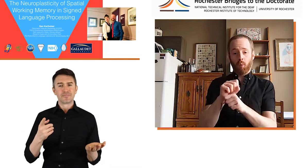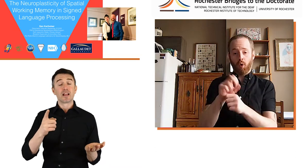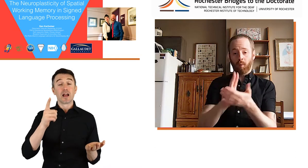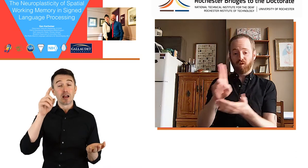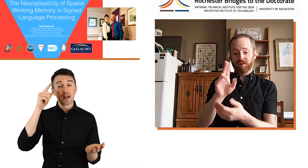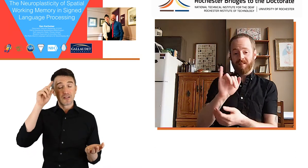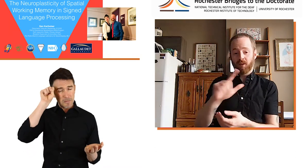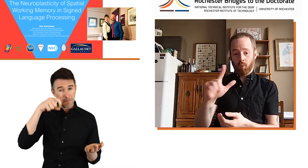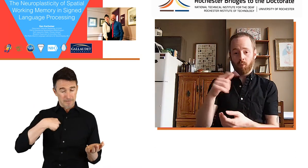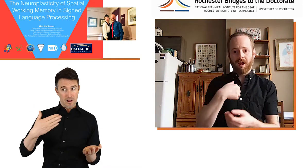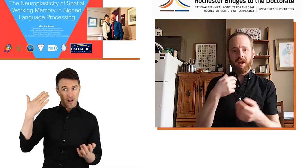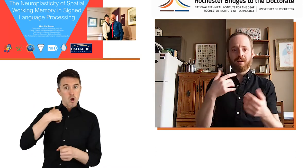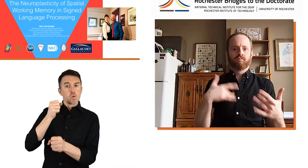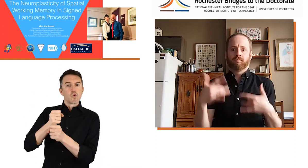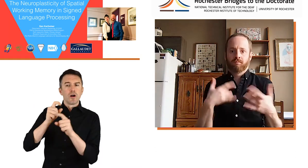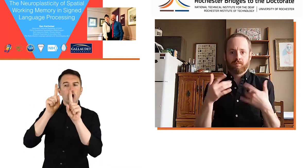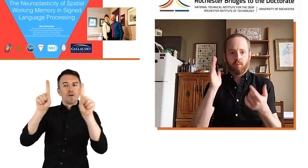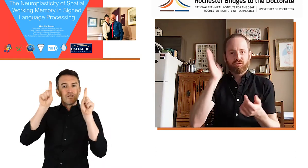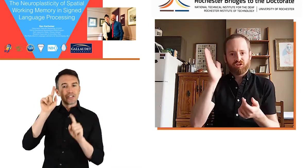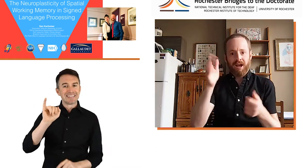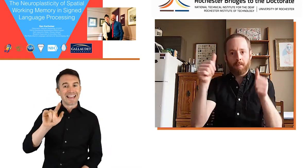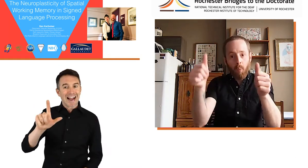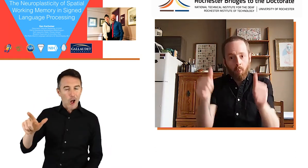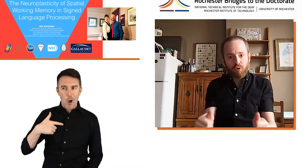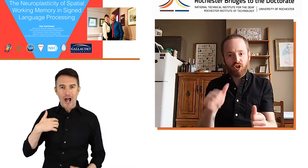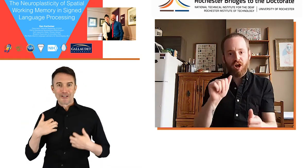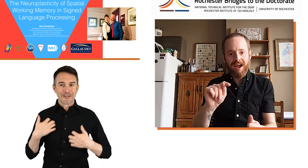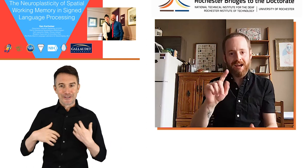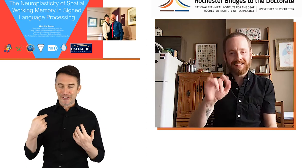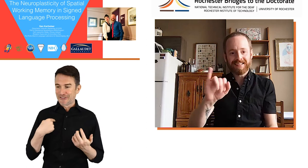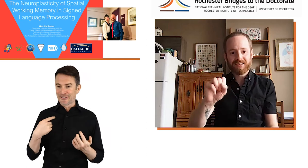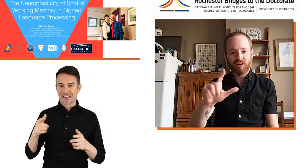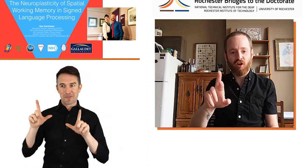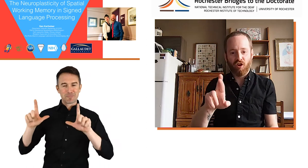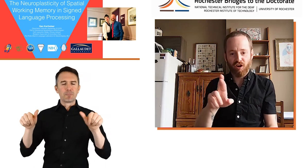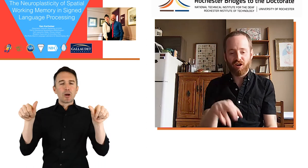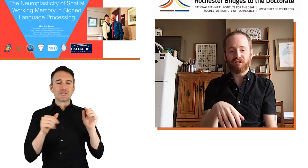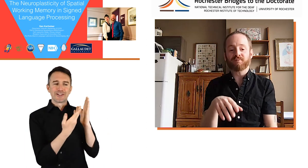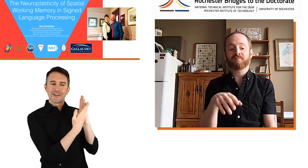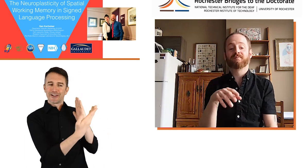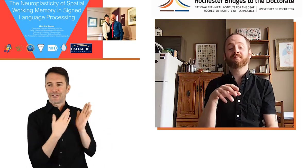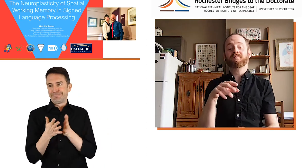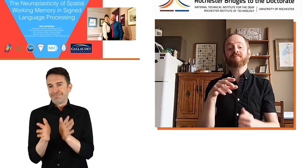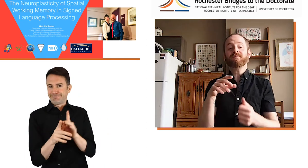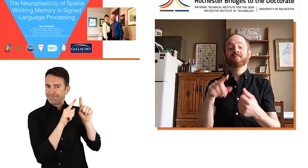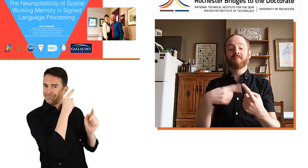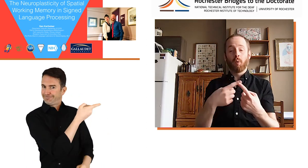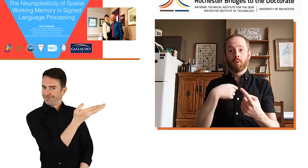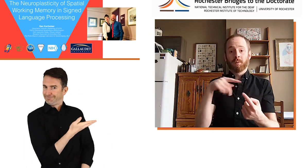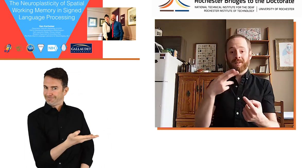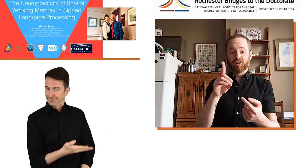So if you remember, I mentioned when I worked for the University of Illinois, I was very excited to present my first poster at TSILR,